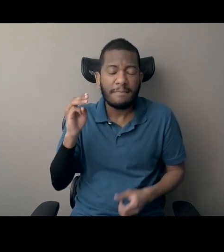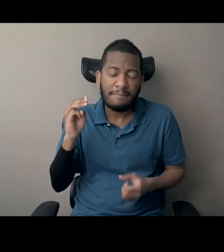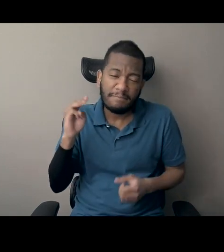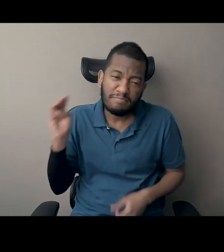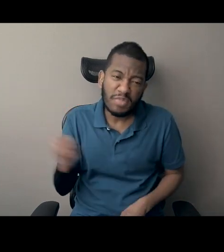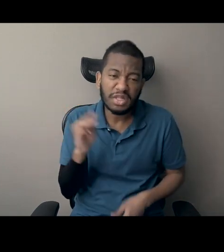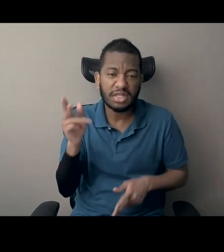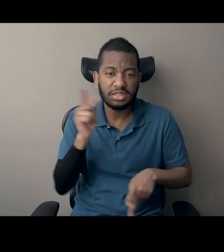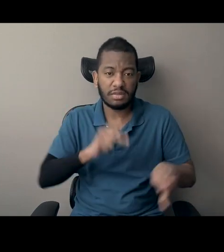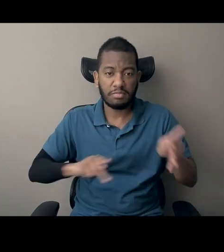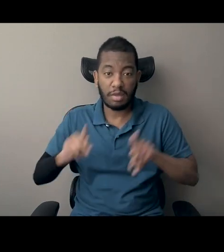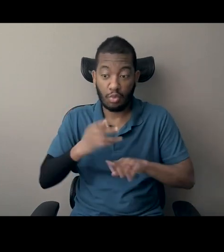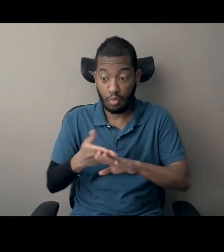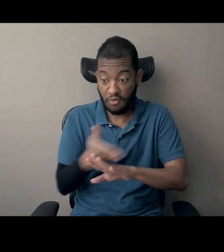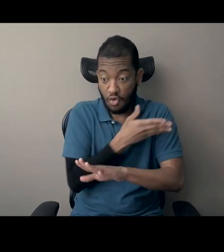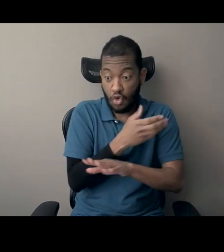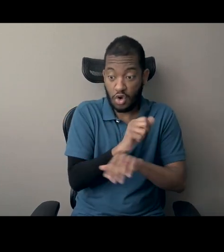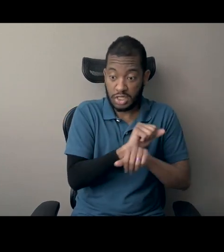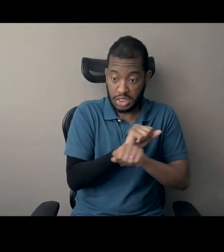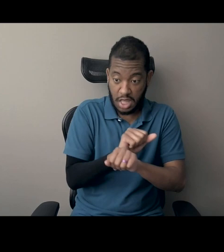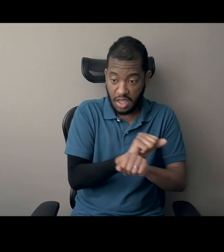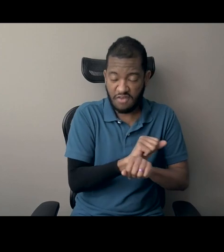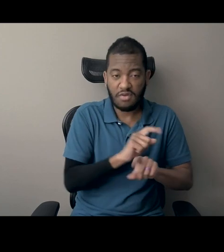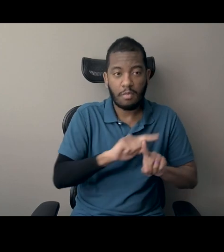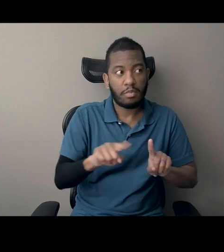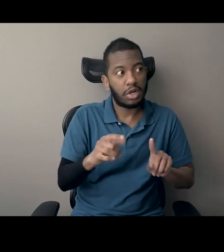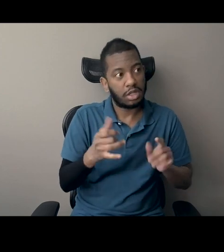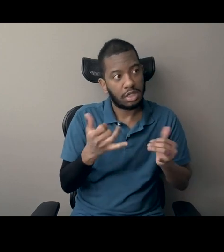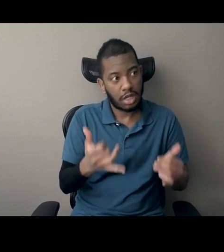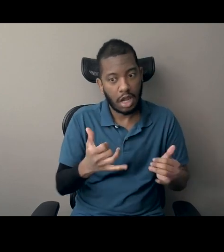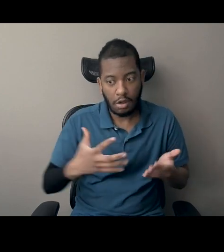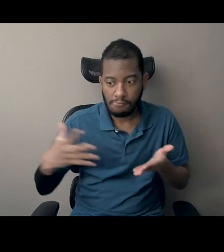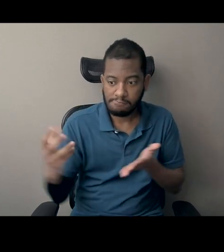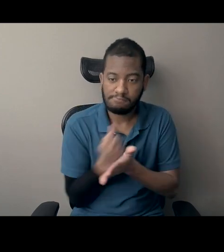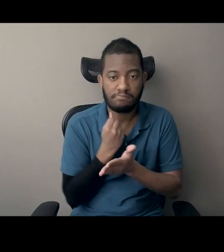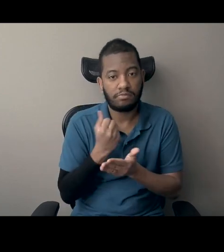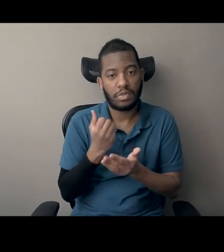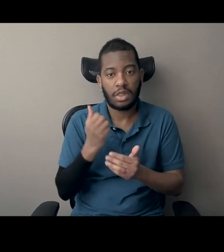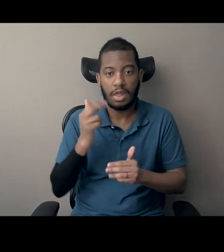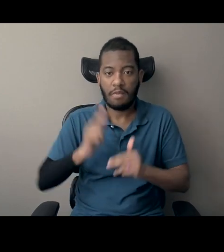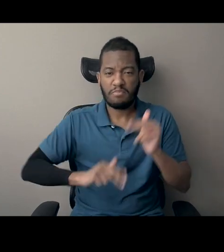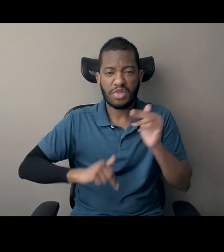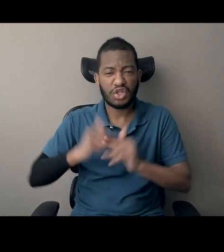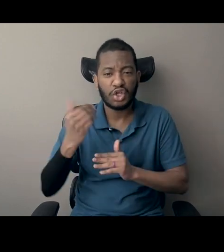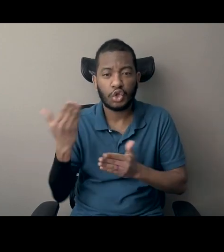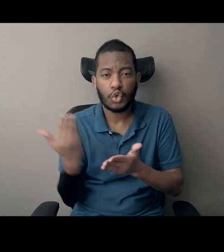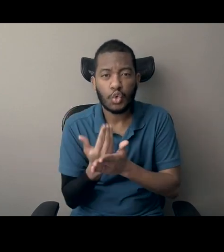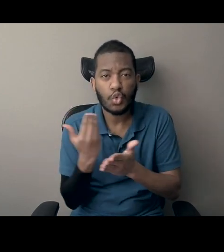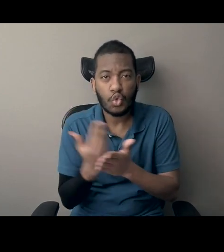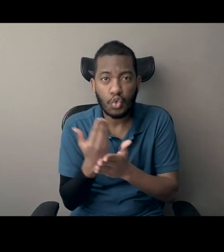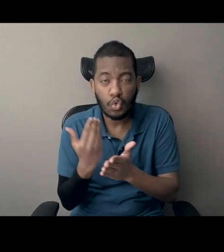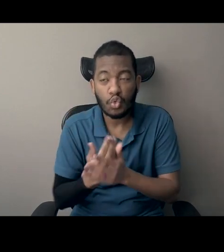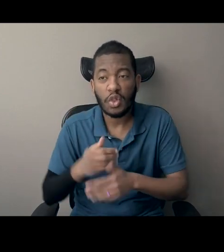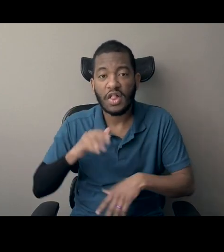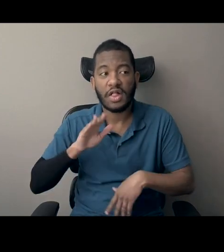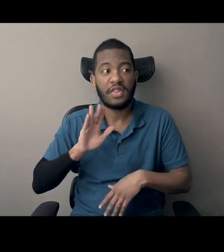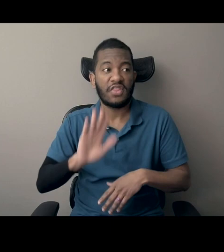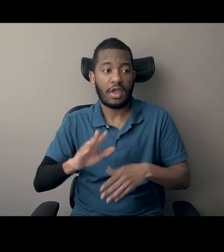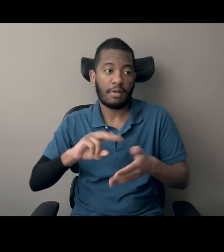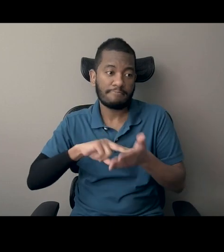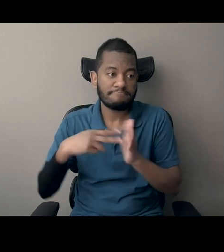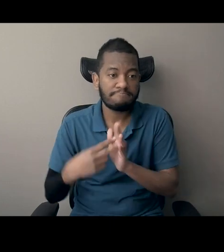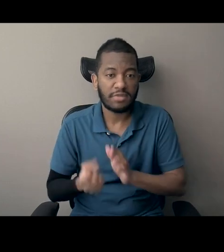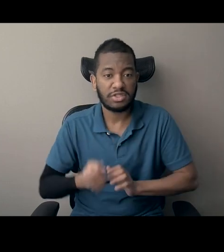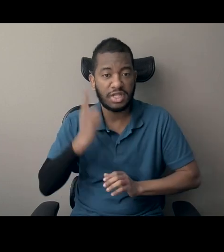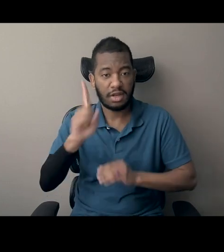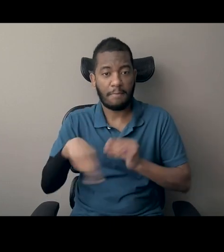building something new. They were making the most of freedom, expanding the meaning of freedom in this country in all sorts of ways that we're still